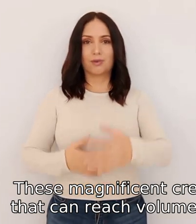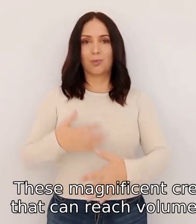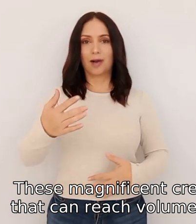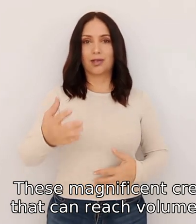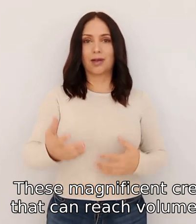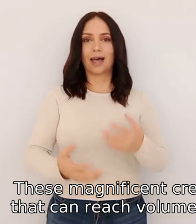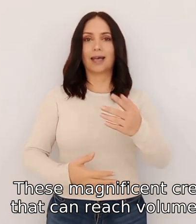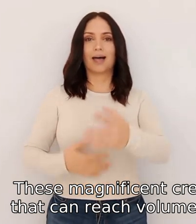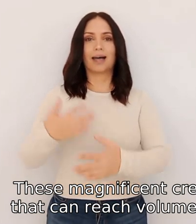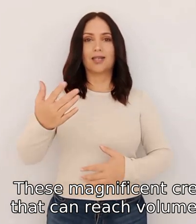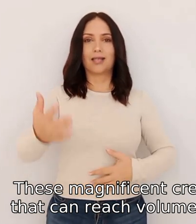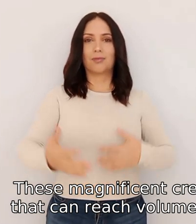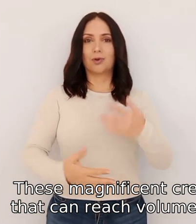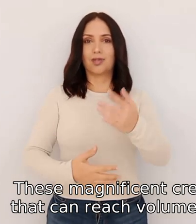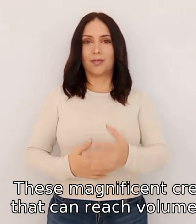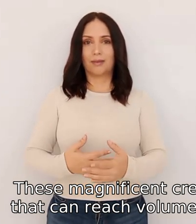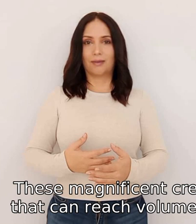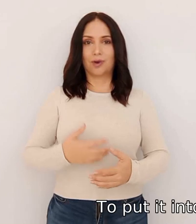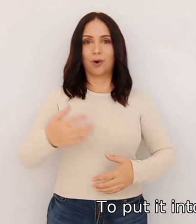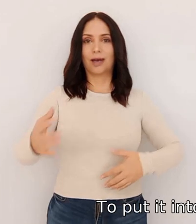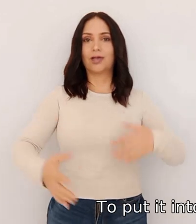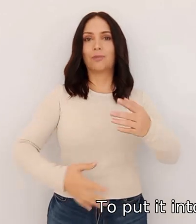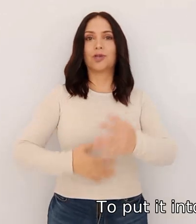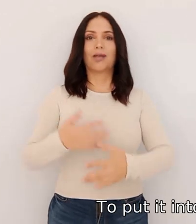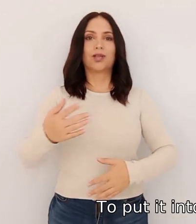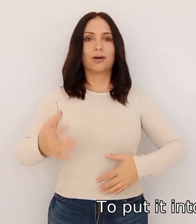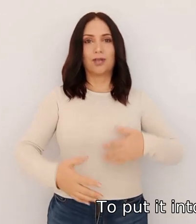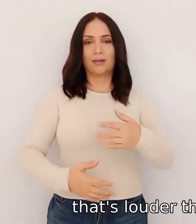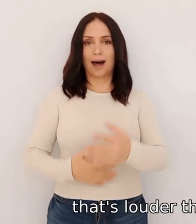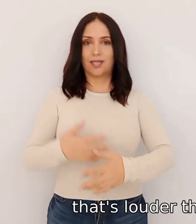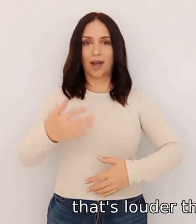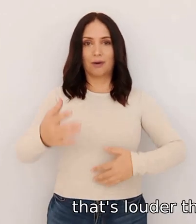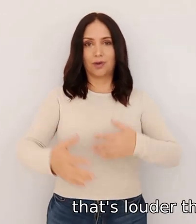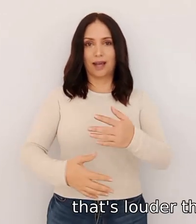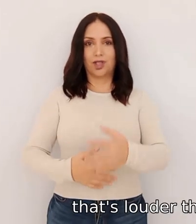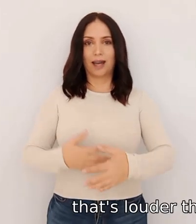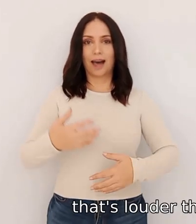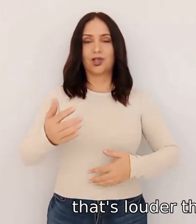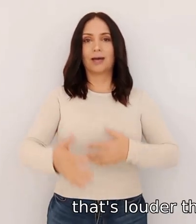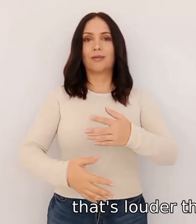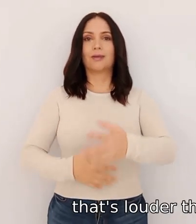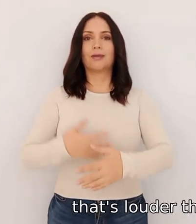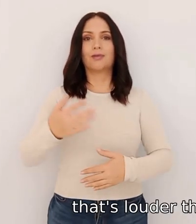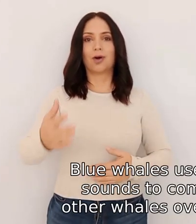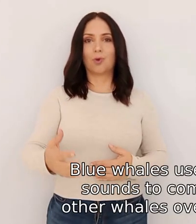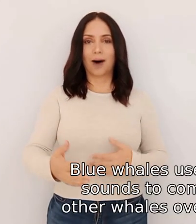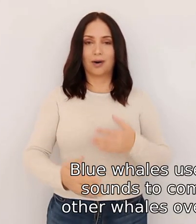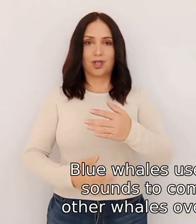up to one hundred eighty eight decibels to put it into perspective that's louder than a jet engine blue whales